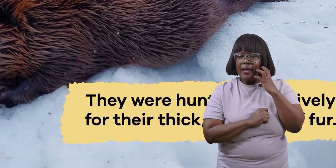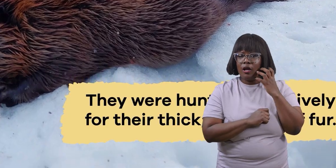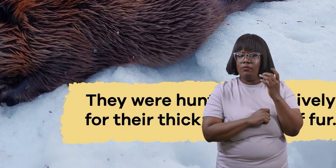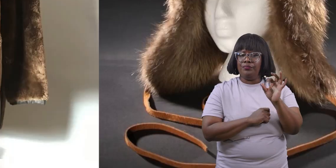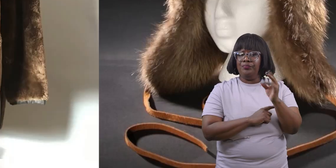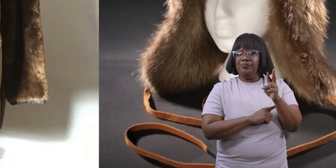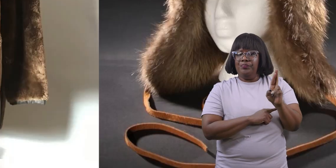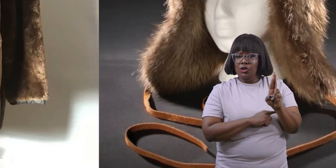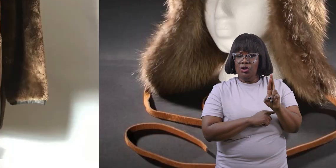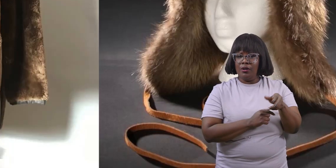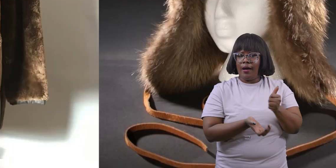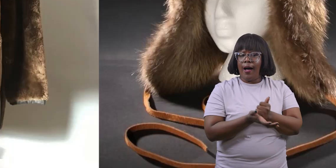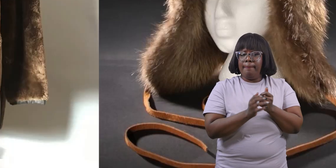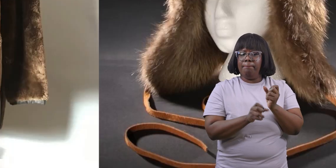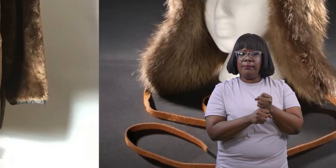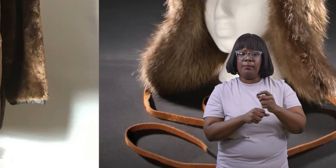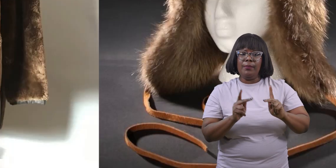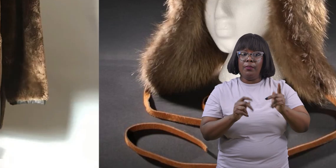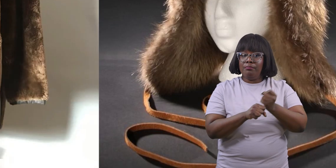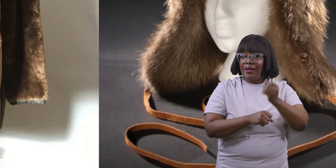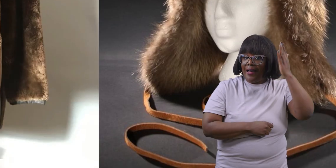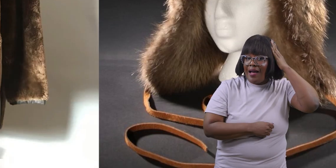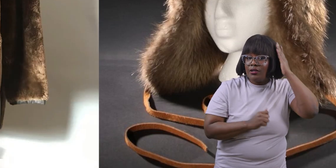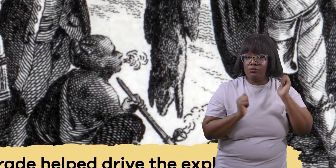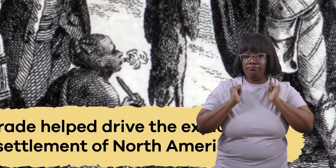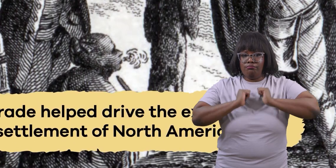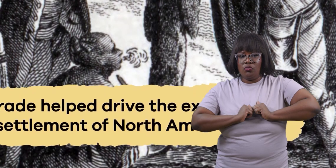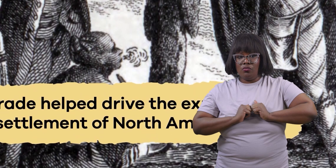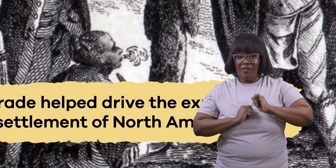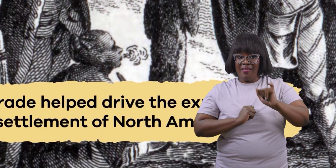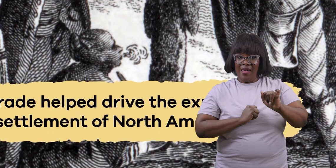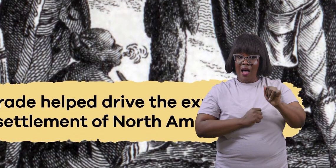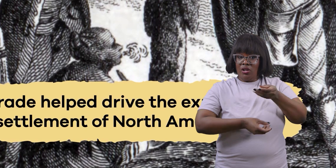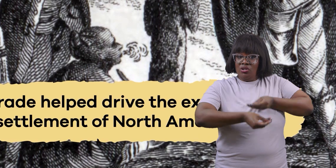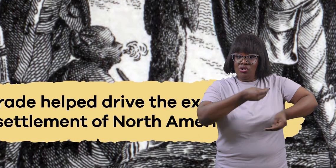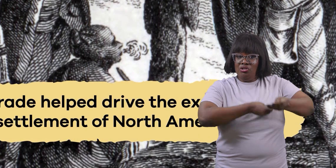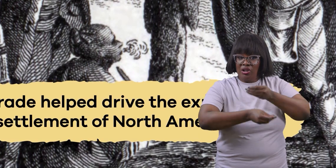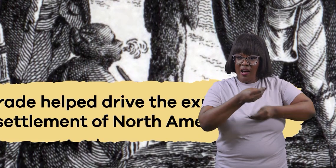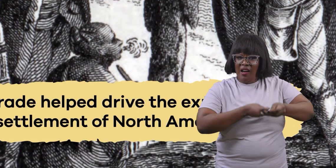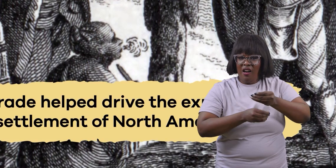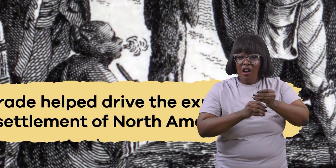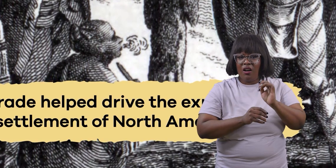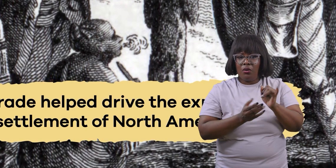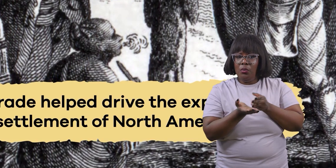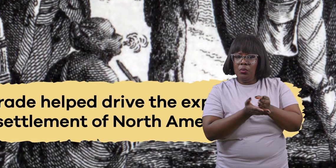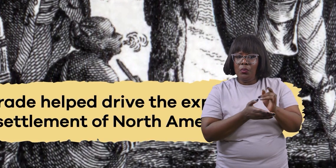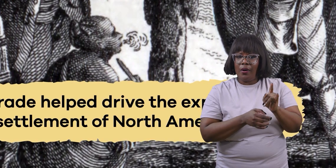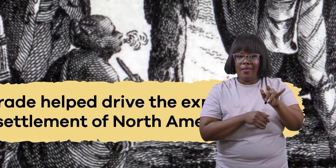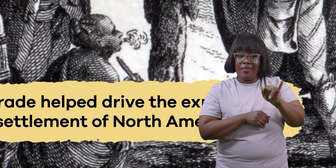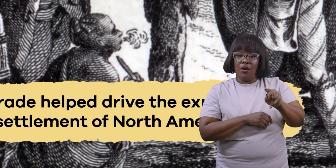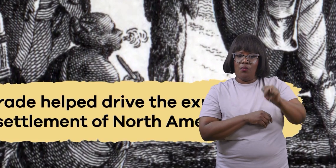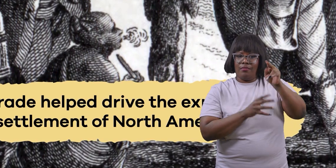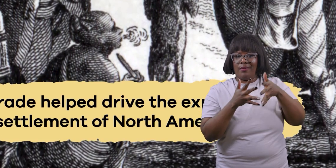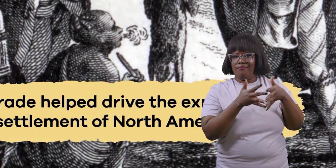which people used to make hats and coats this fur trade helped drive the exploration and settlement of north america